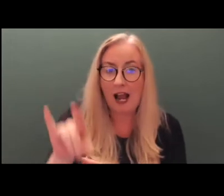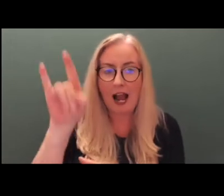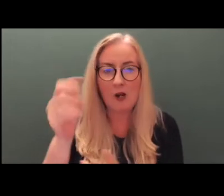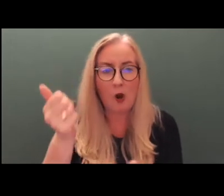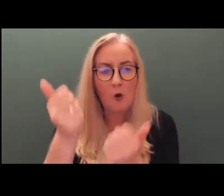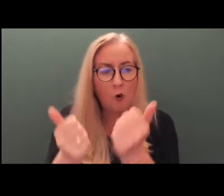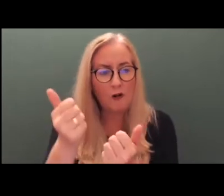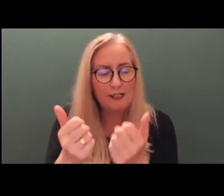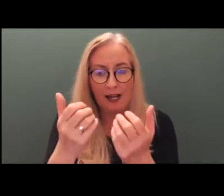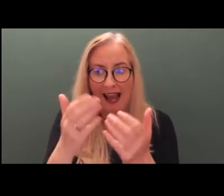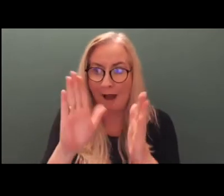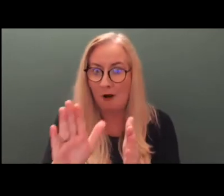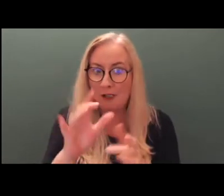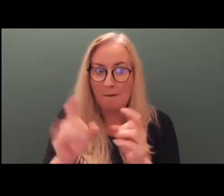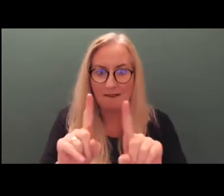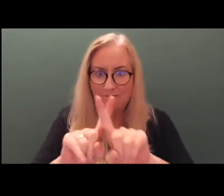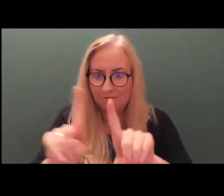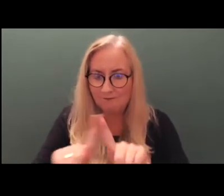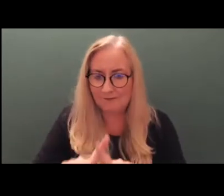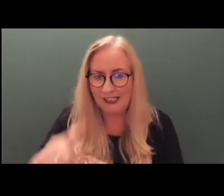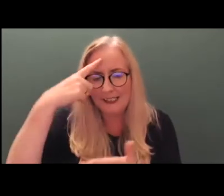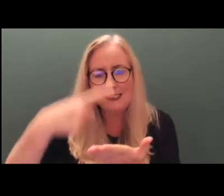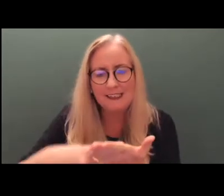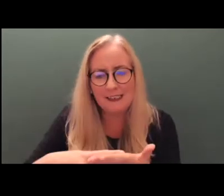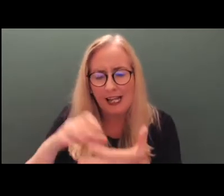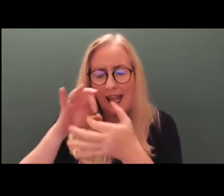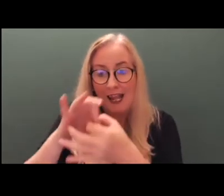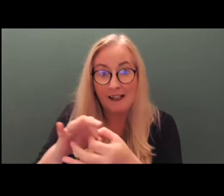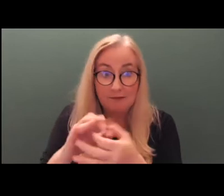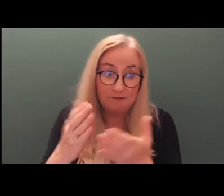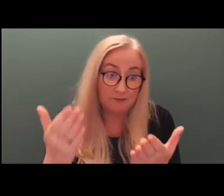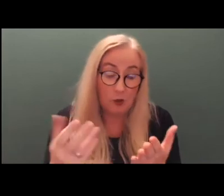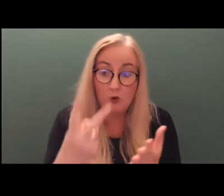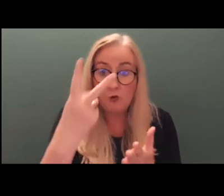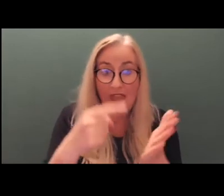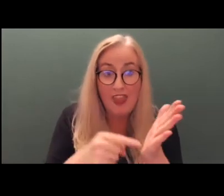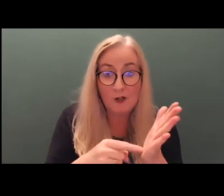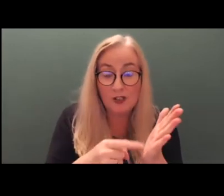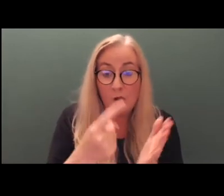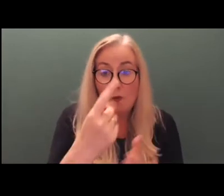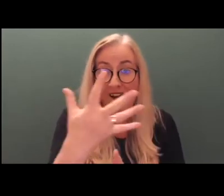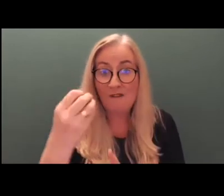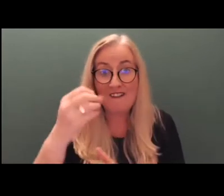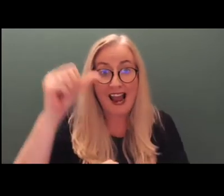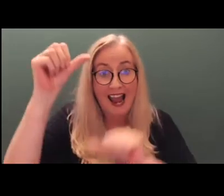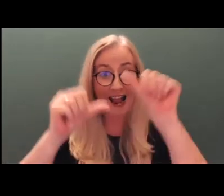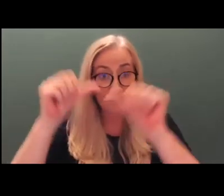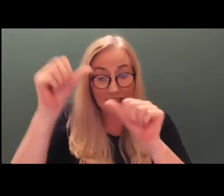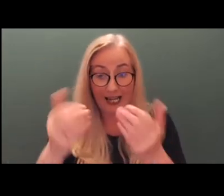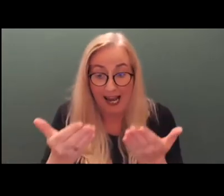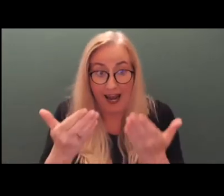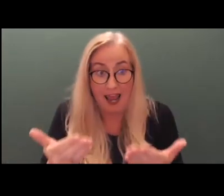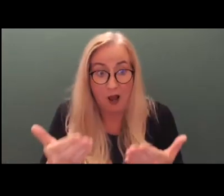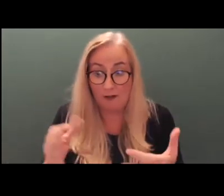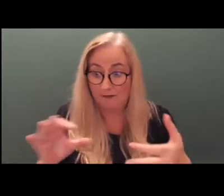range of decisions in relation to some 2150 adults currently in wardship,